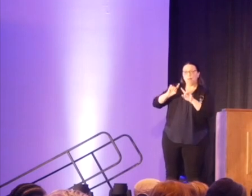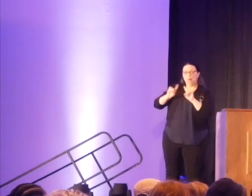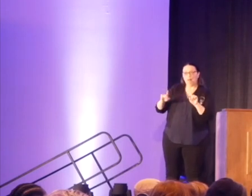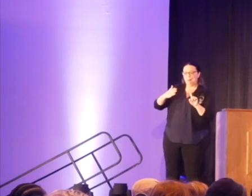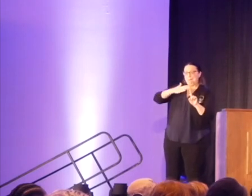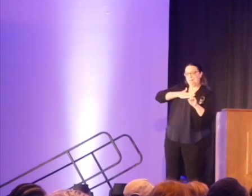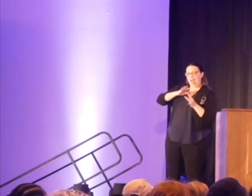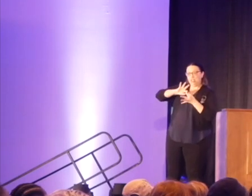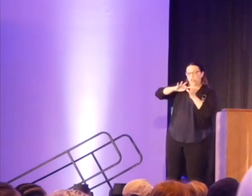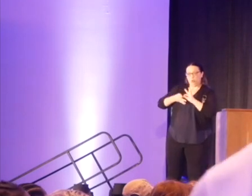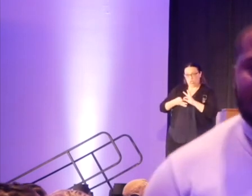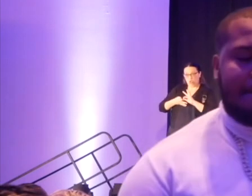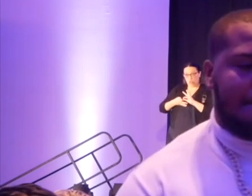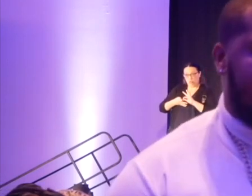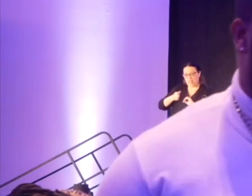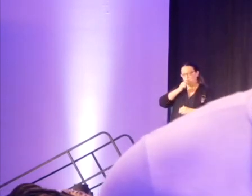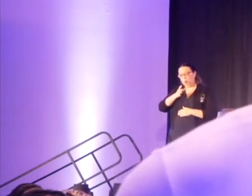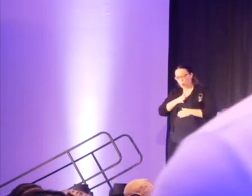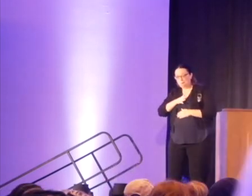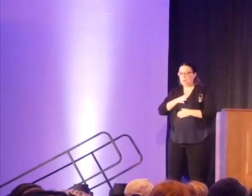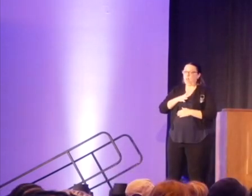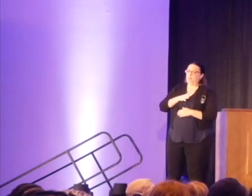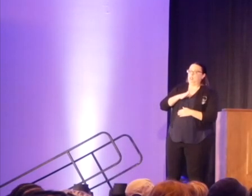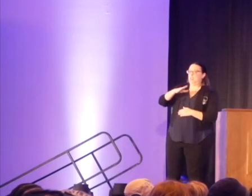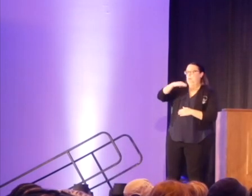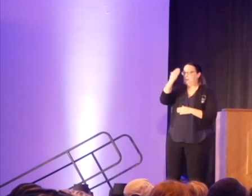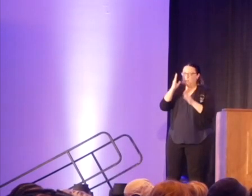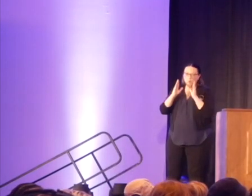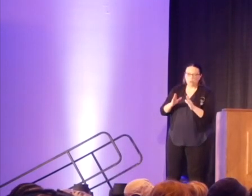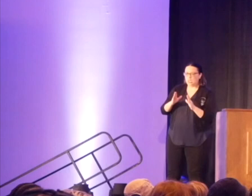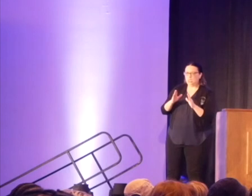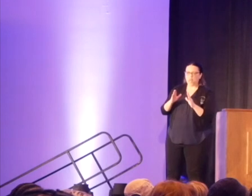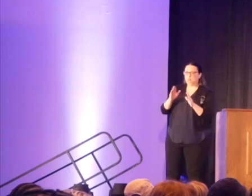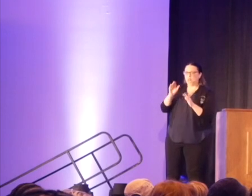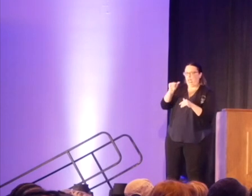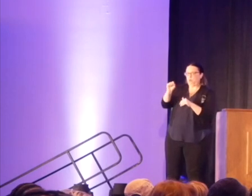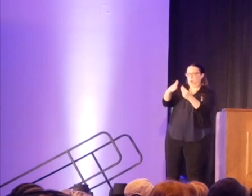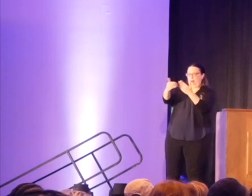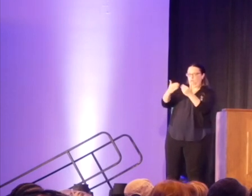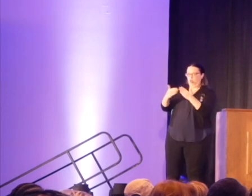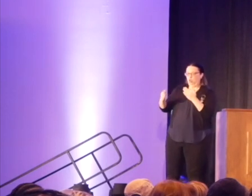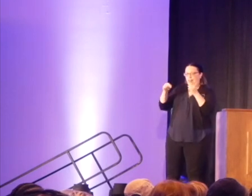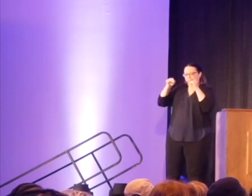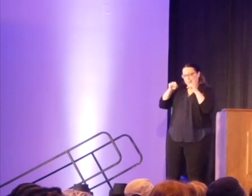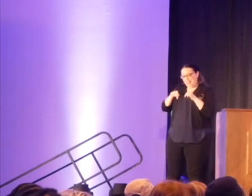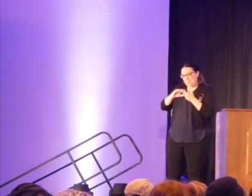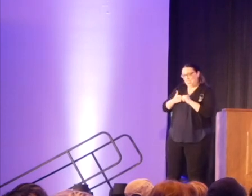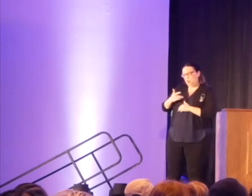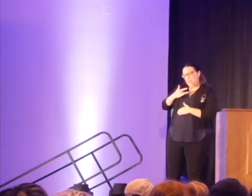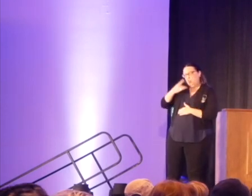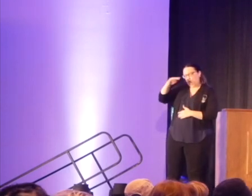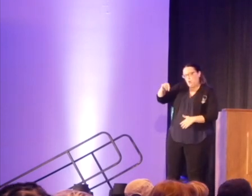my interpretation as a woman, as a black person, as a whatever. This is how it felt to me.